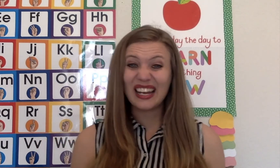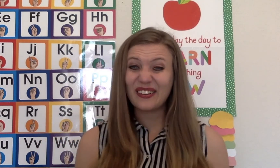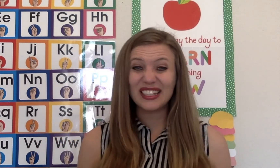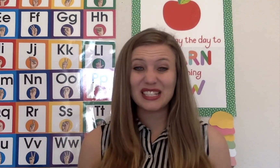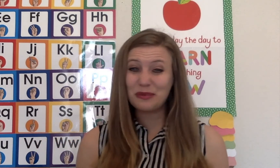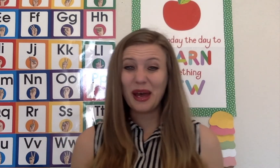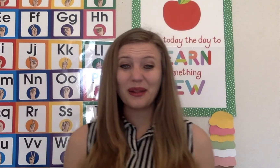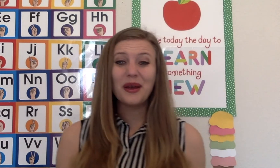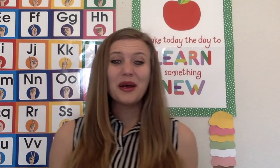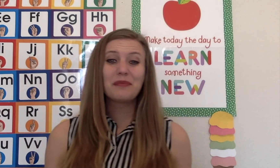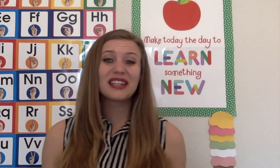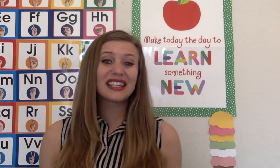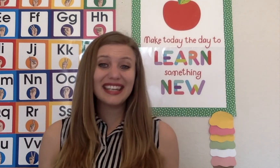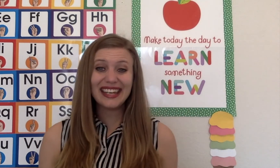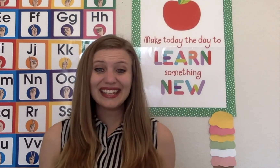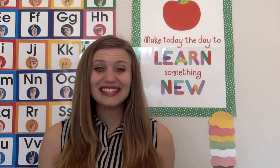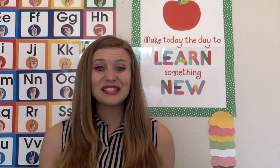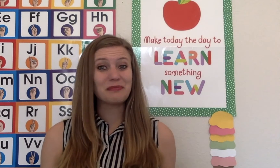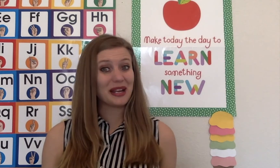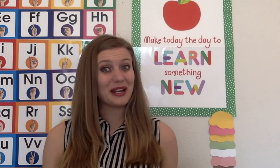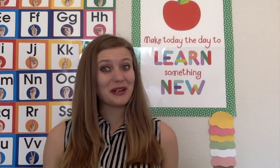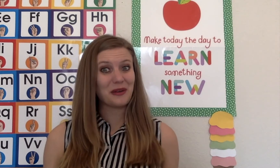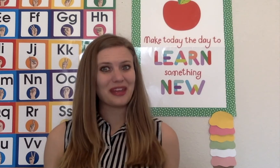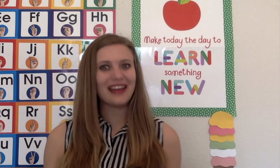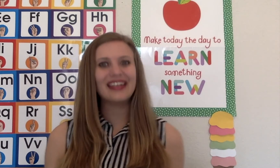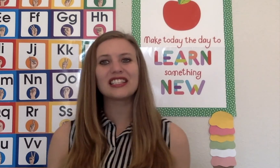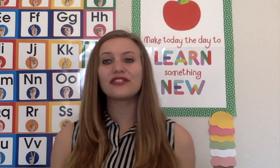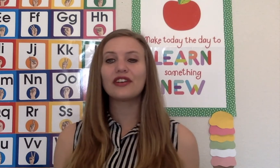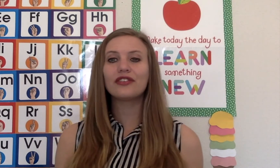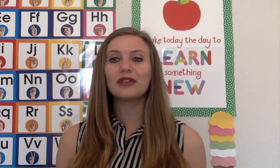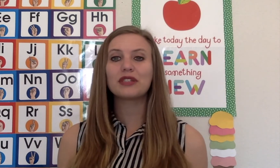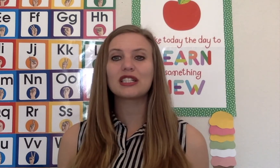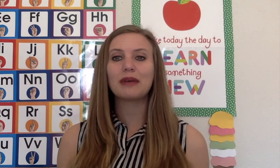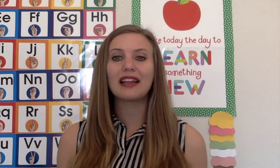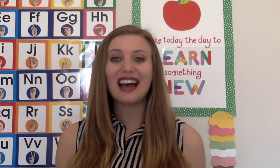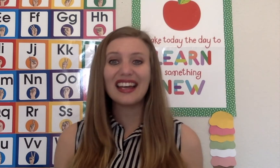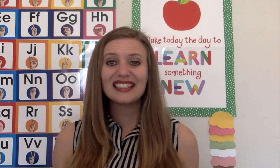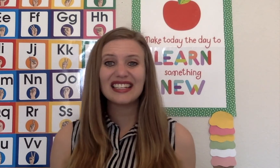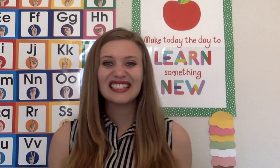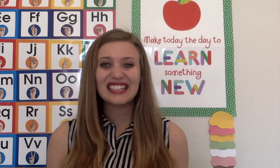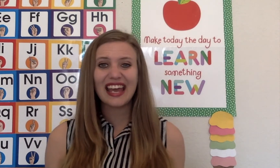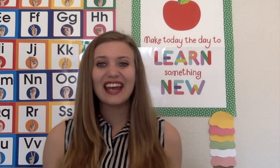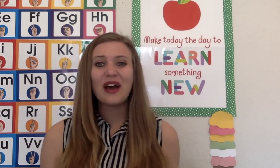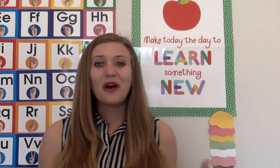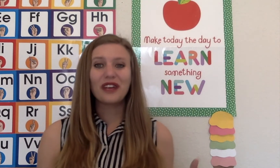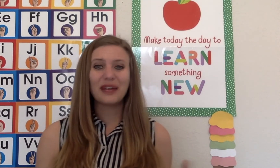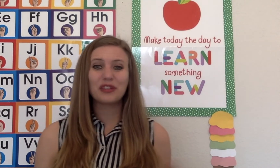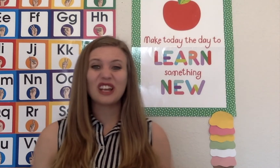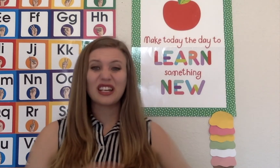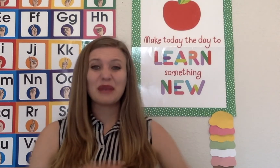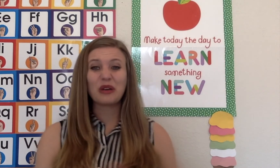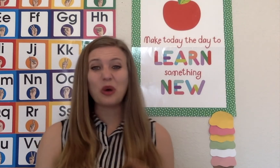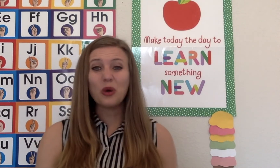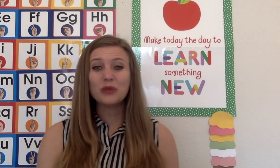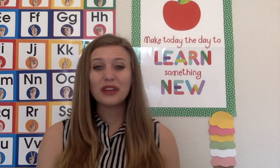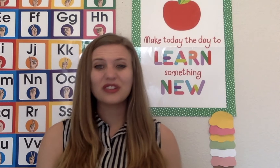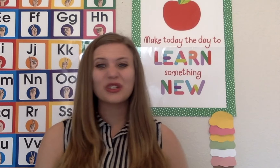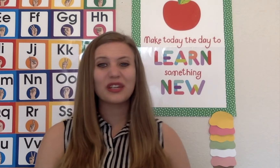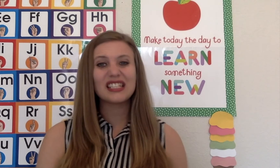going to smell but the kids might not know that and it's fun for them to smell ice and say okay we're talking about cold weather so let's see